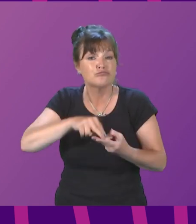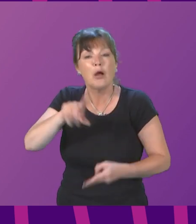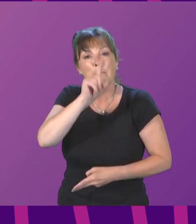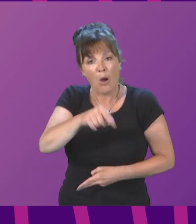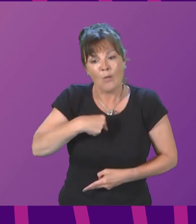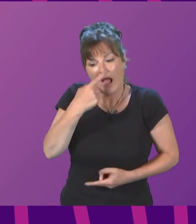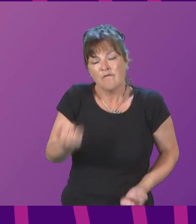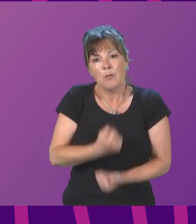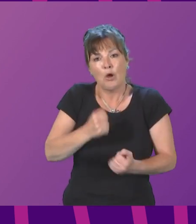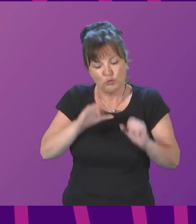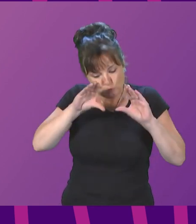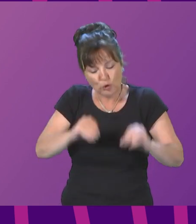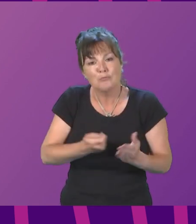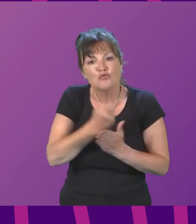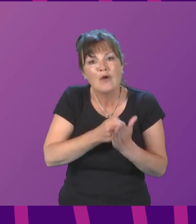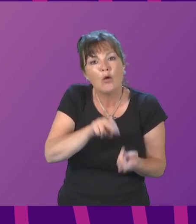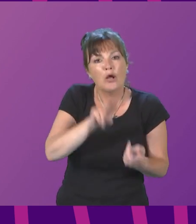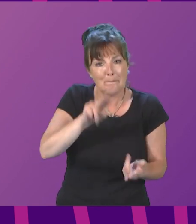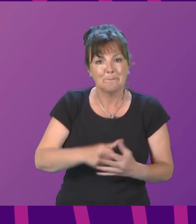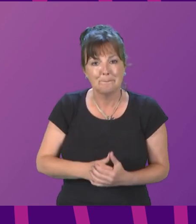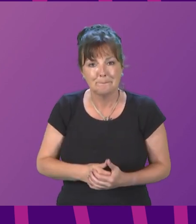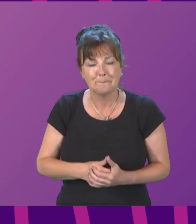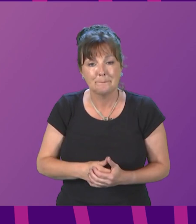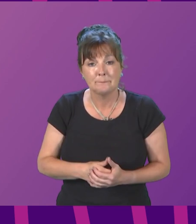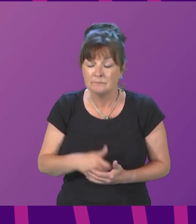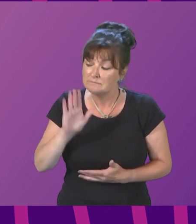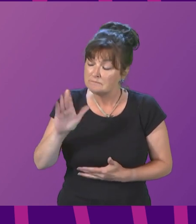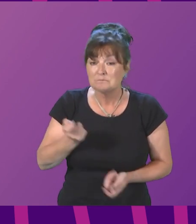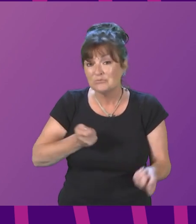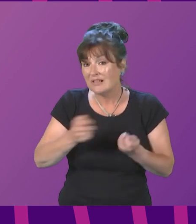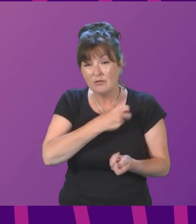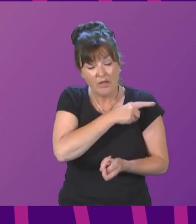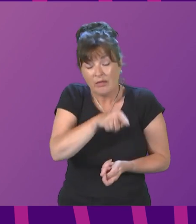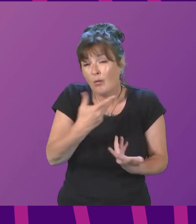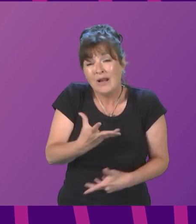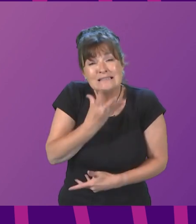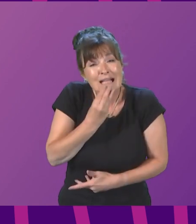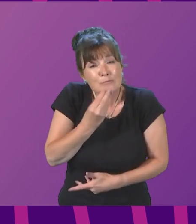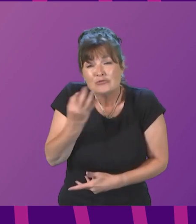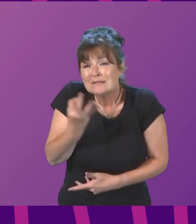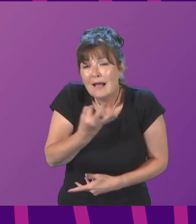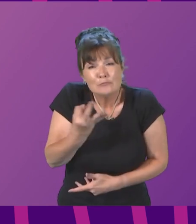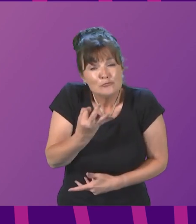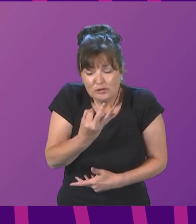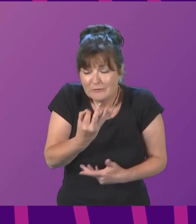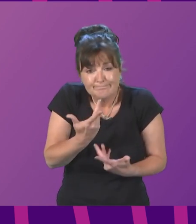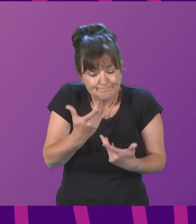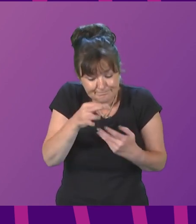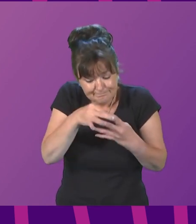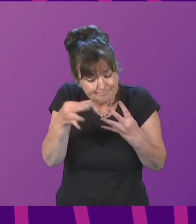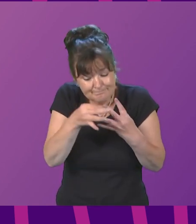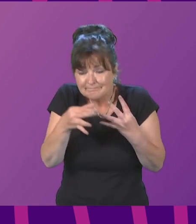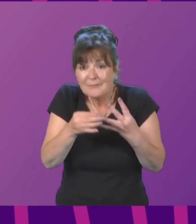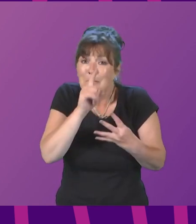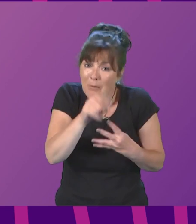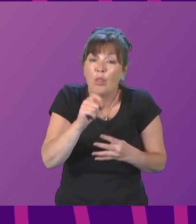rise. Presenting officer, by definition, these are temporary measures, but they will provide much needed security